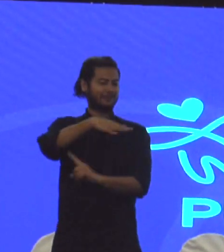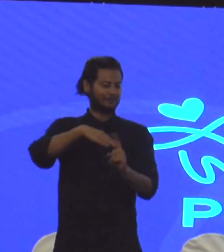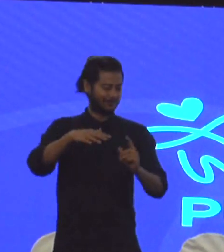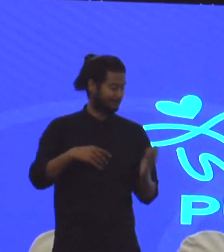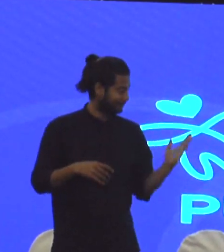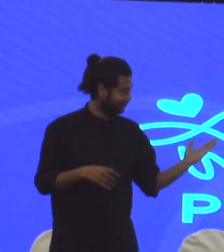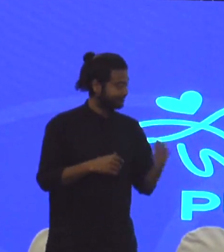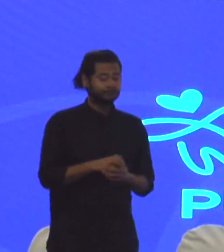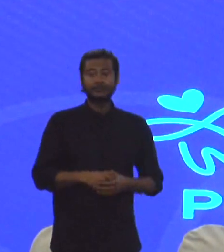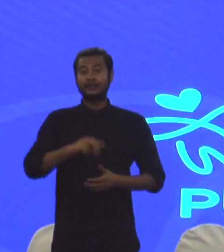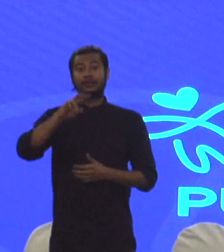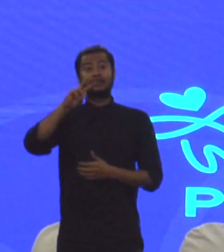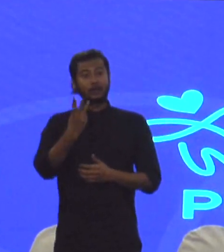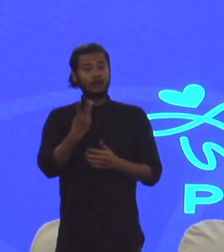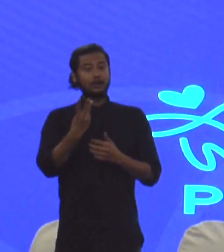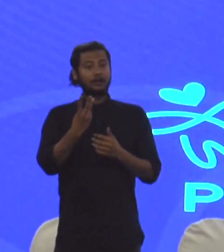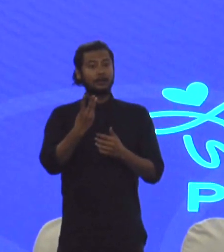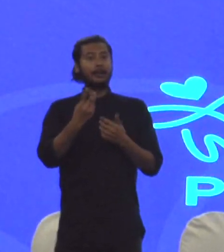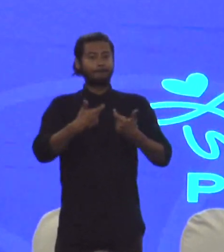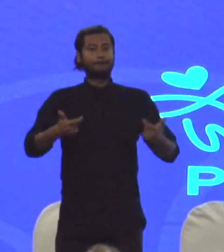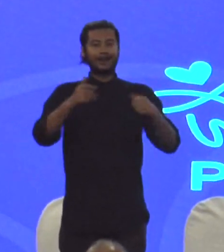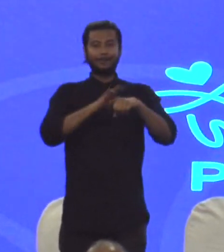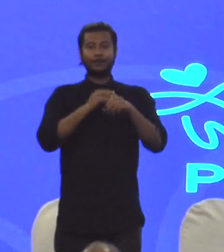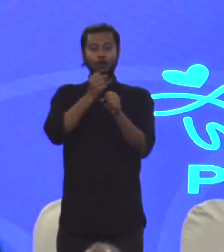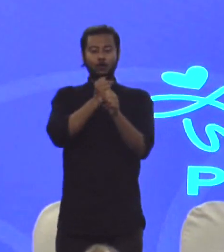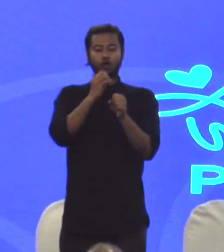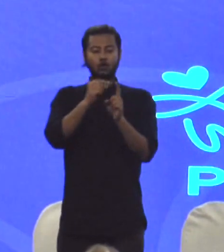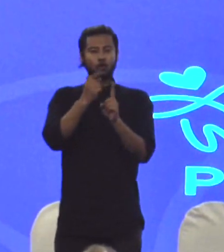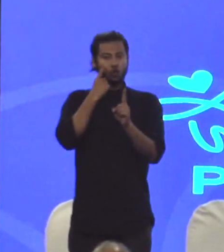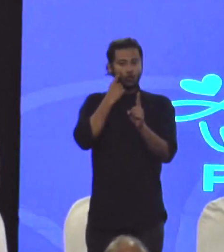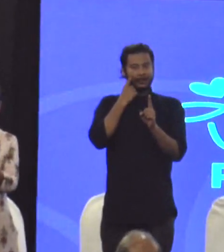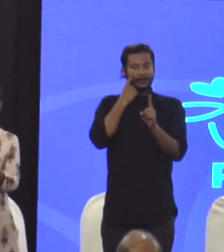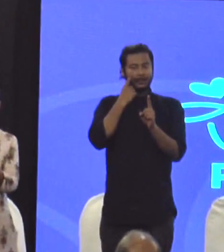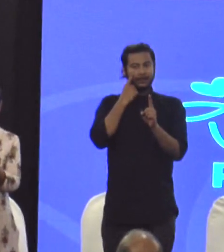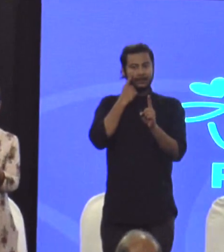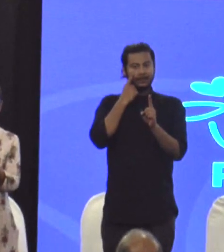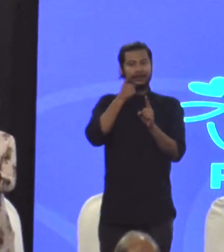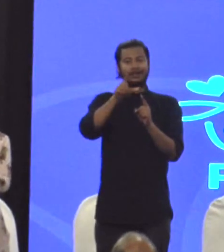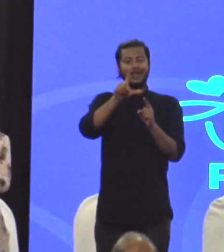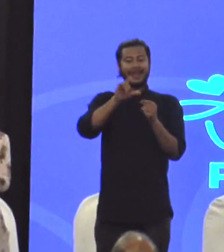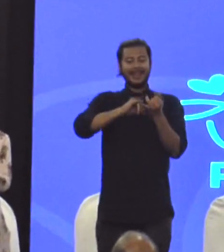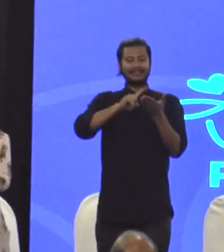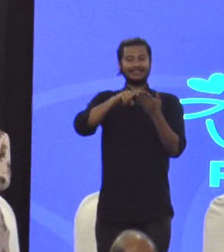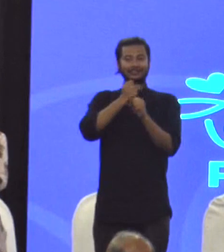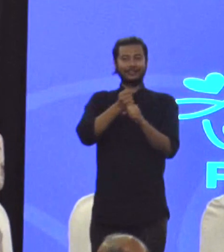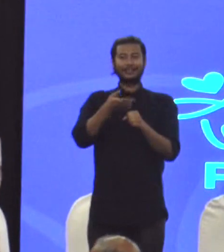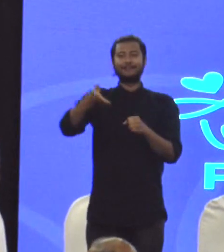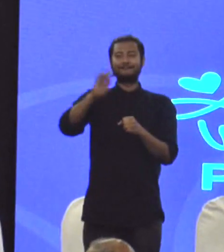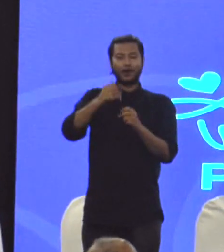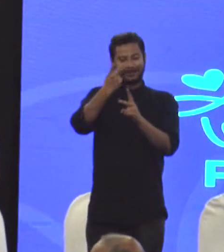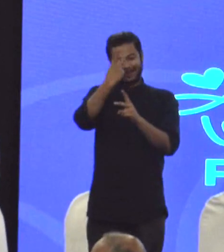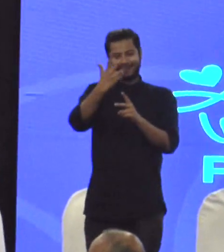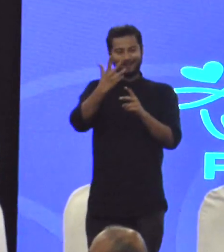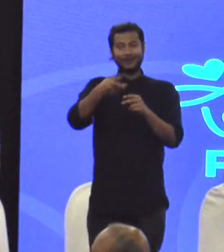Our next panel member is Gopi Mohan Velikopal from LSEG. Hailing from God's Own Country, Kerala State in India,